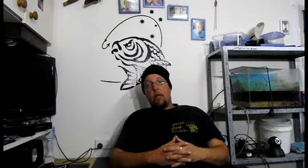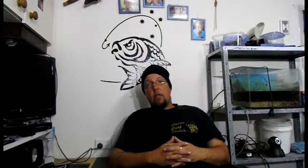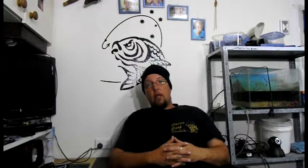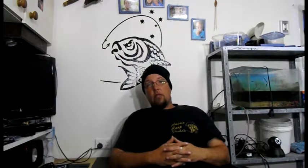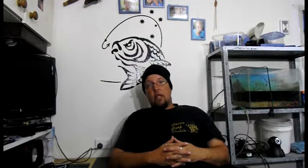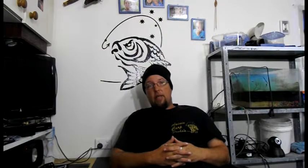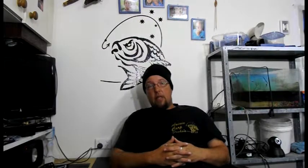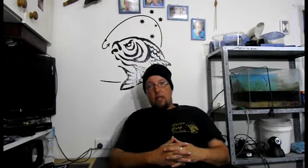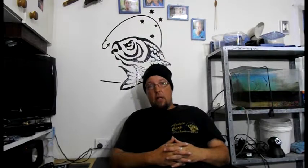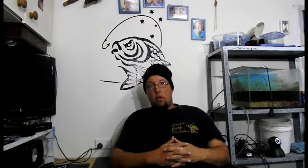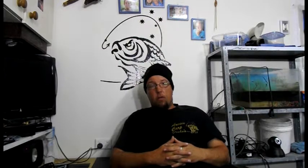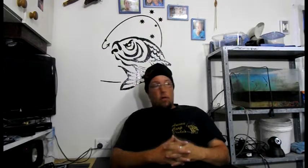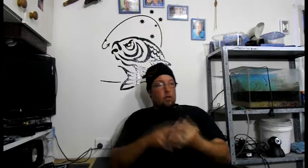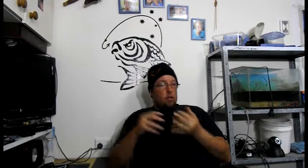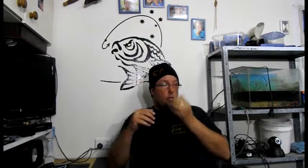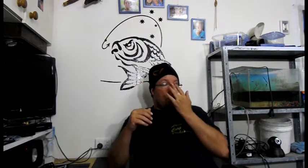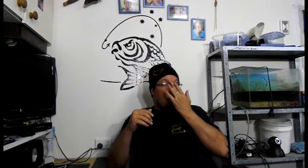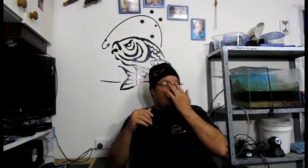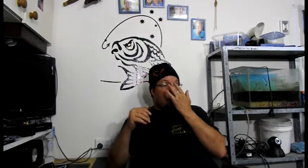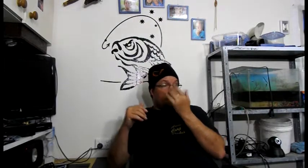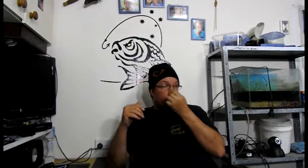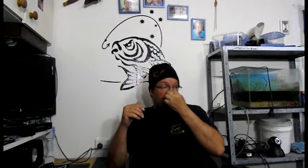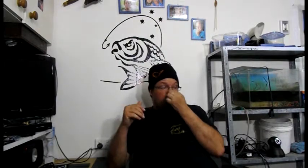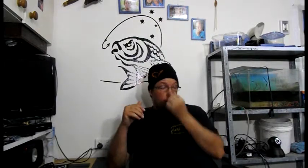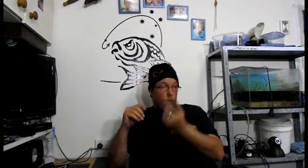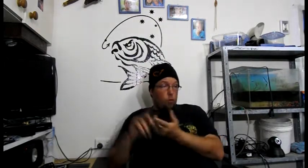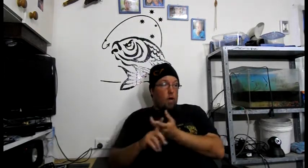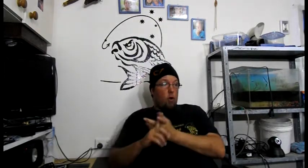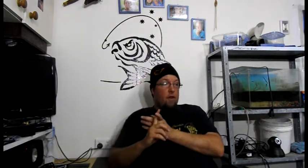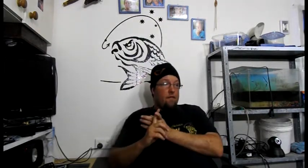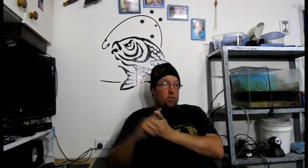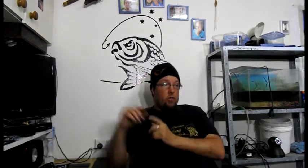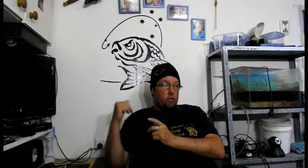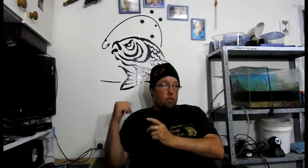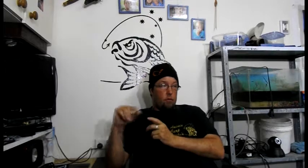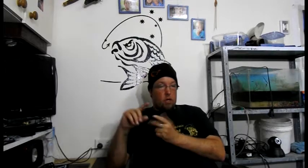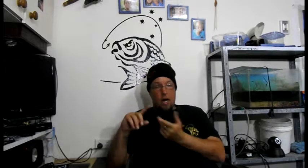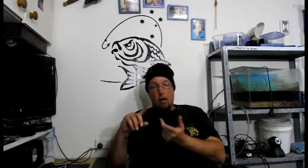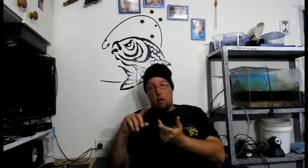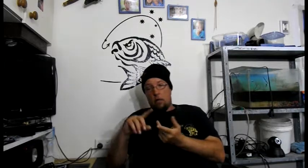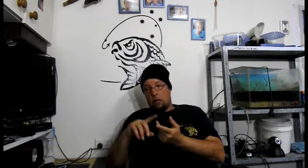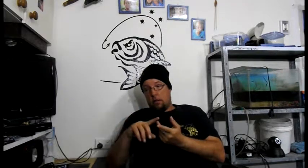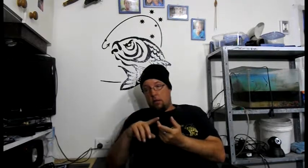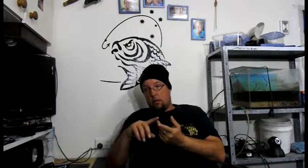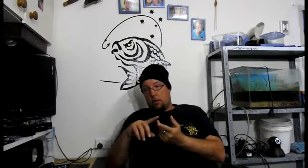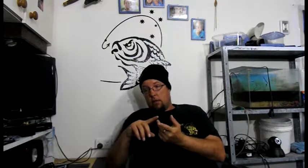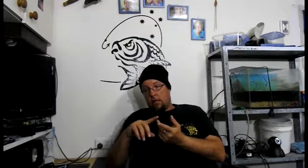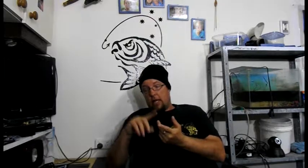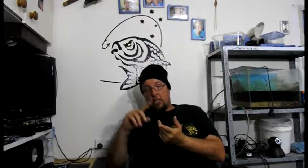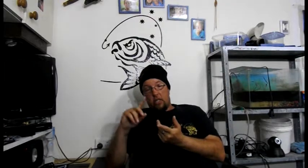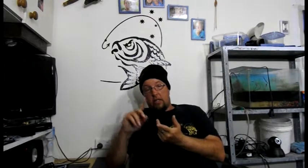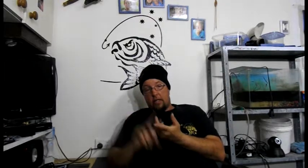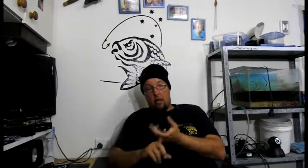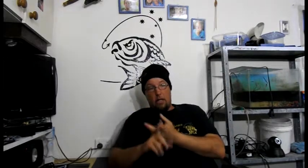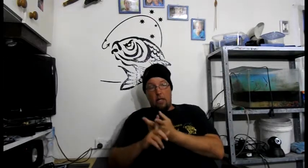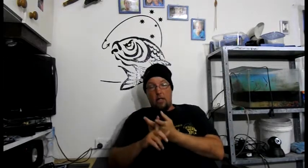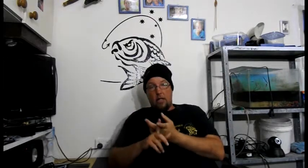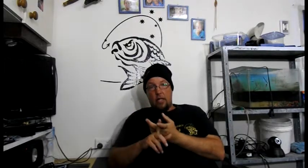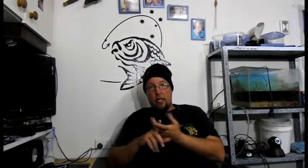little else lives in those local ponds. Where I fish at Wungara largely. I know there's eel in